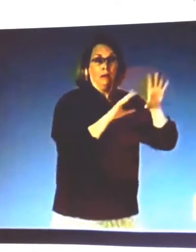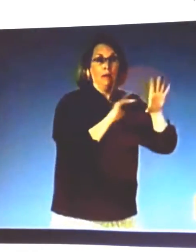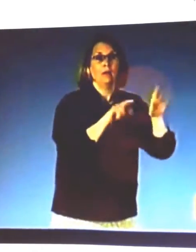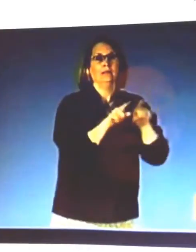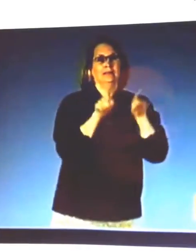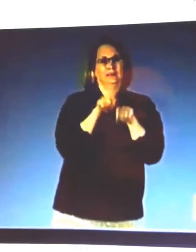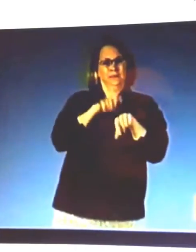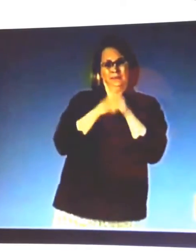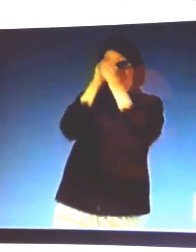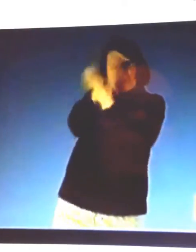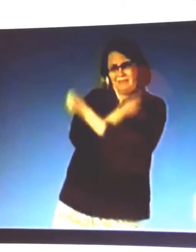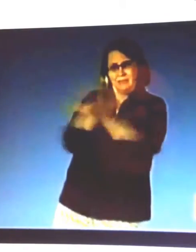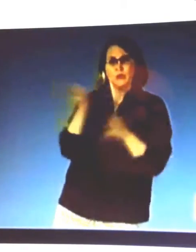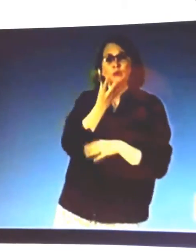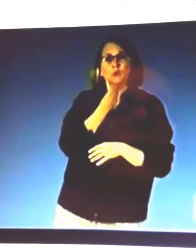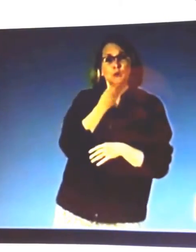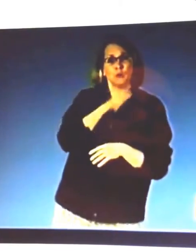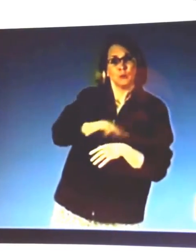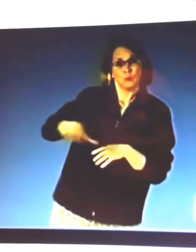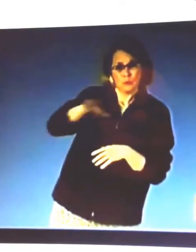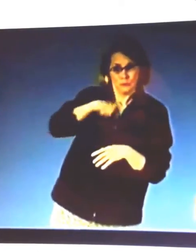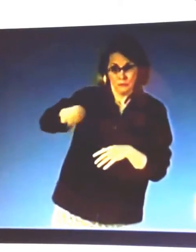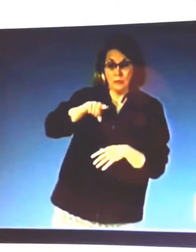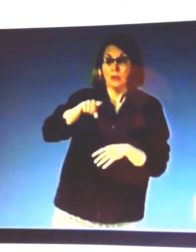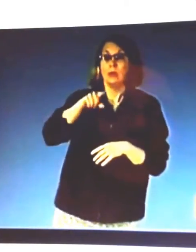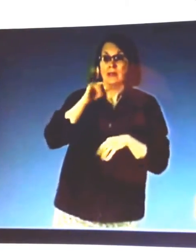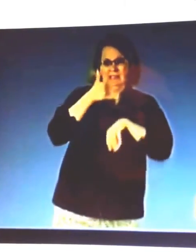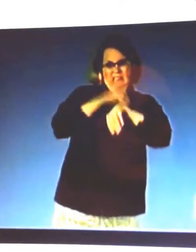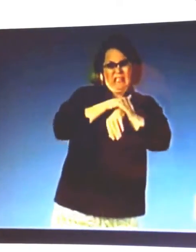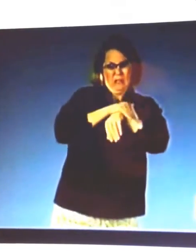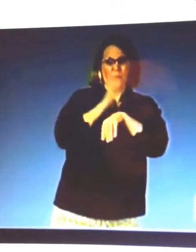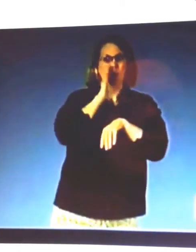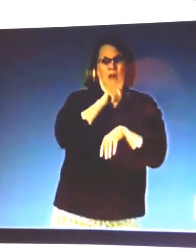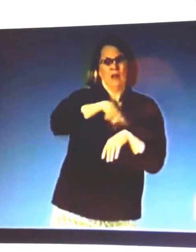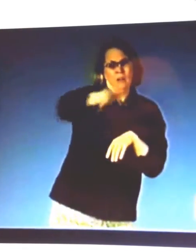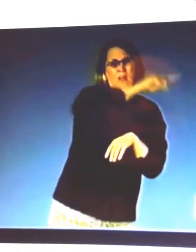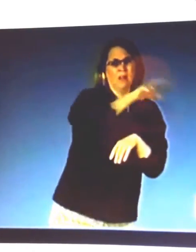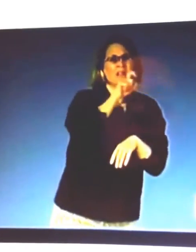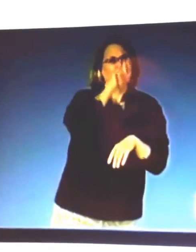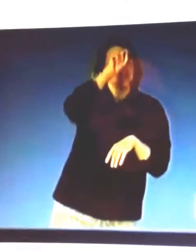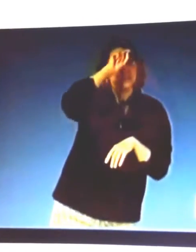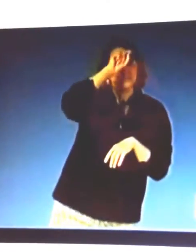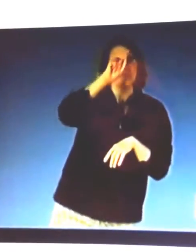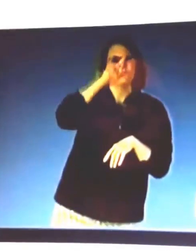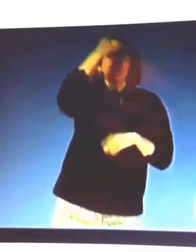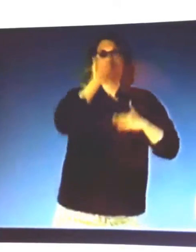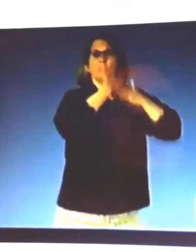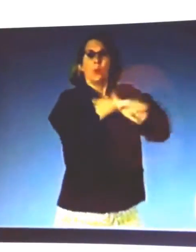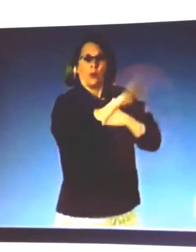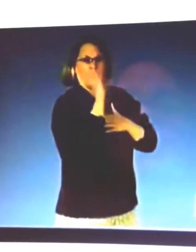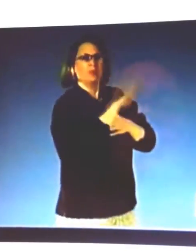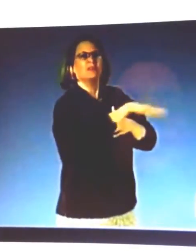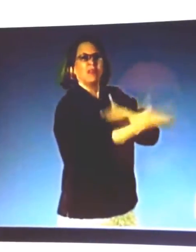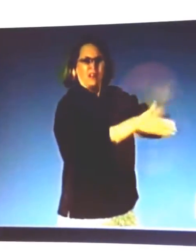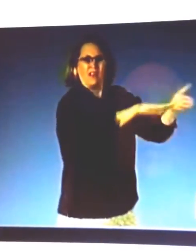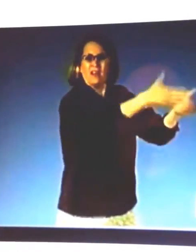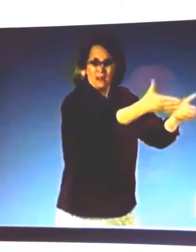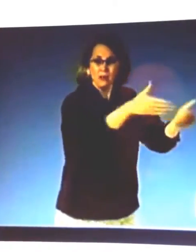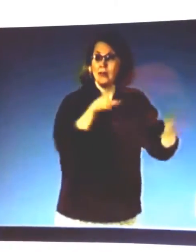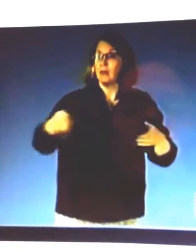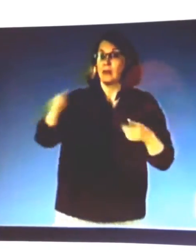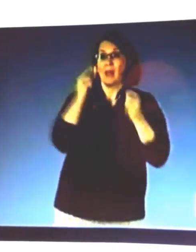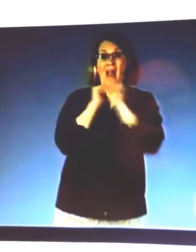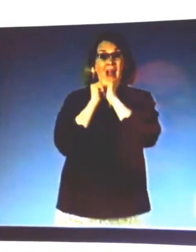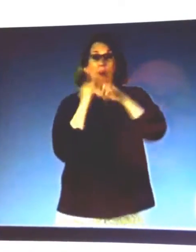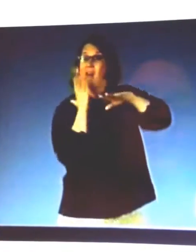Of course, Pharaoh did not believe him and refused to let the people go. Then Moses went to the Jewish people, told them of his warning to